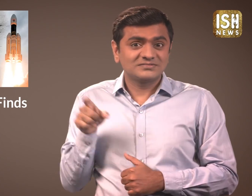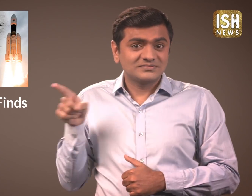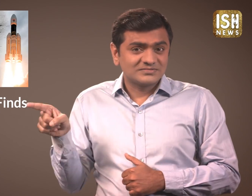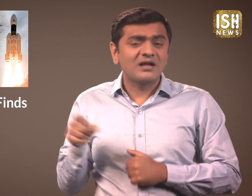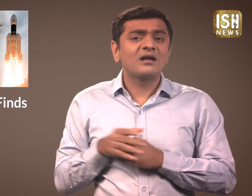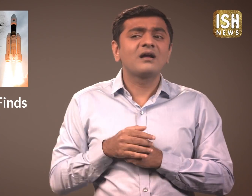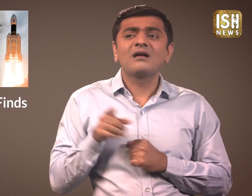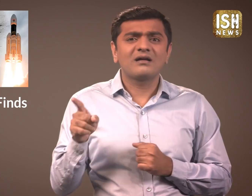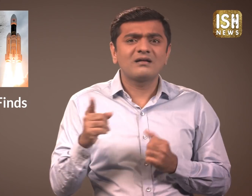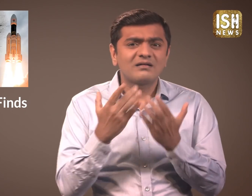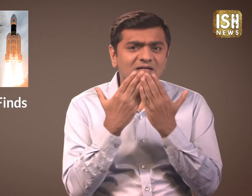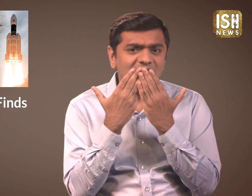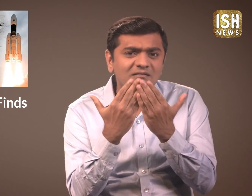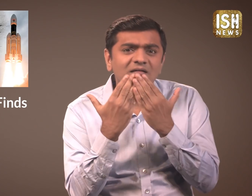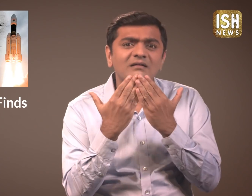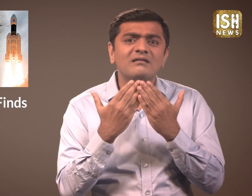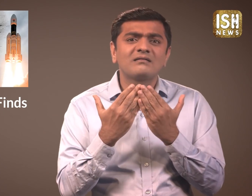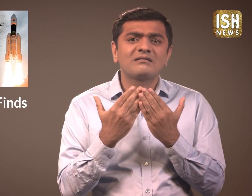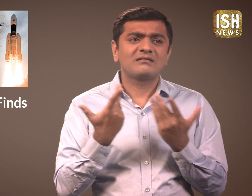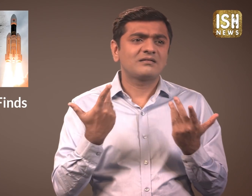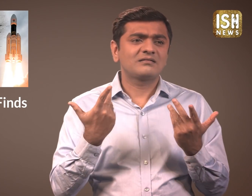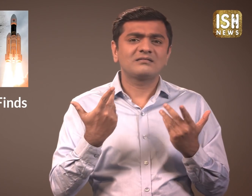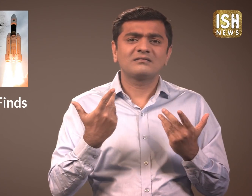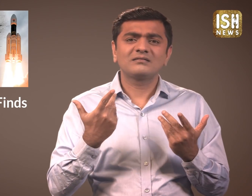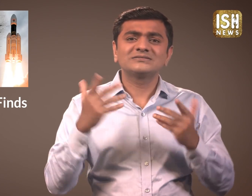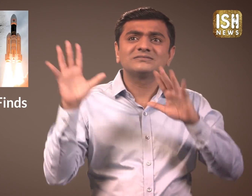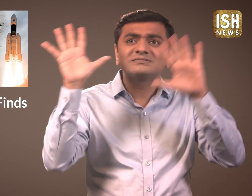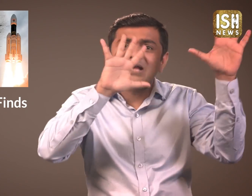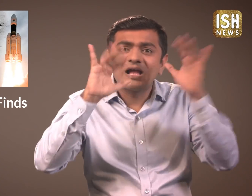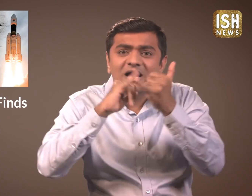Shanmuga does not have any degrees related to space education.